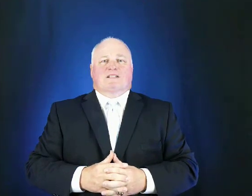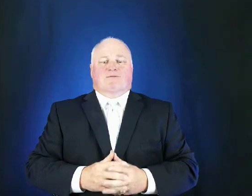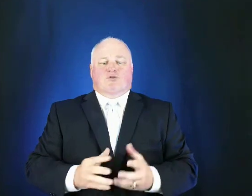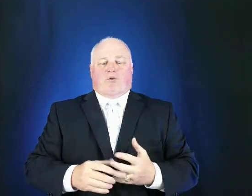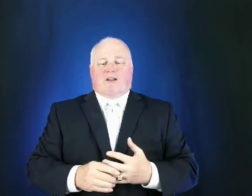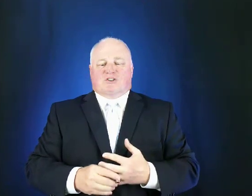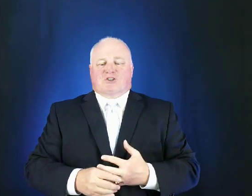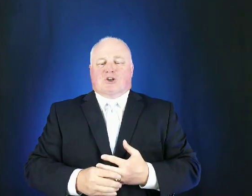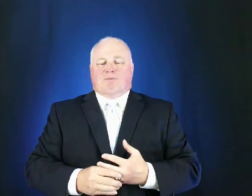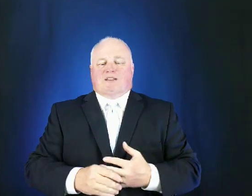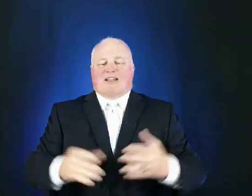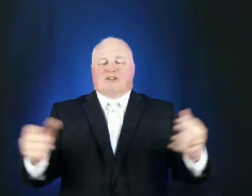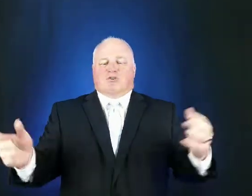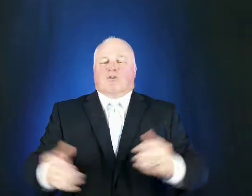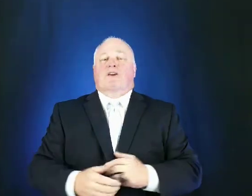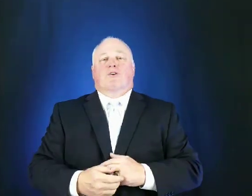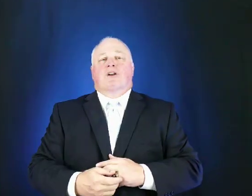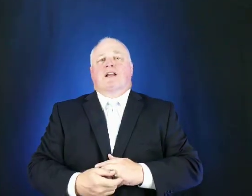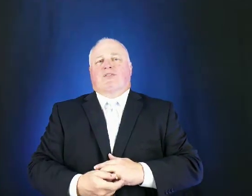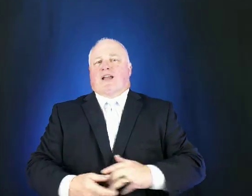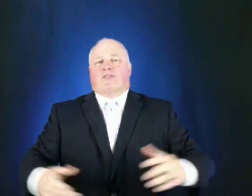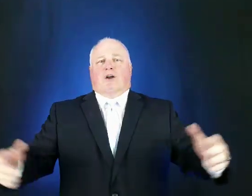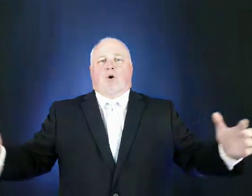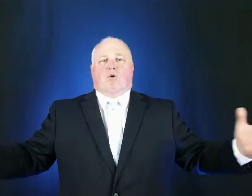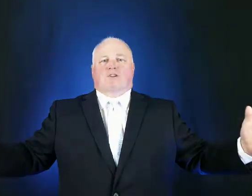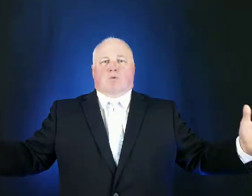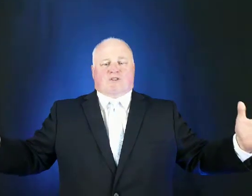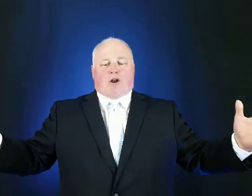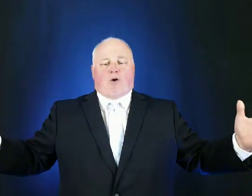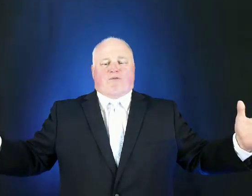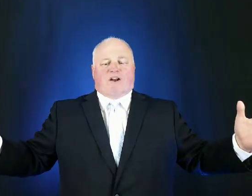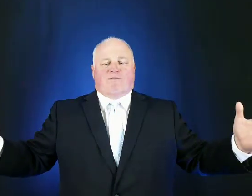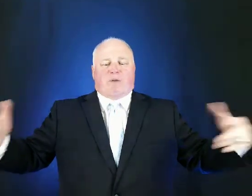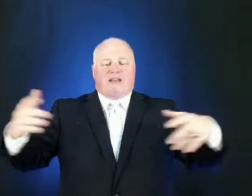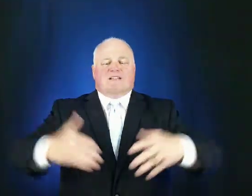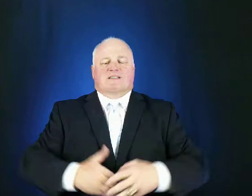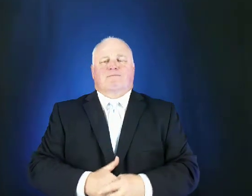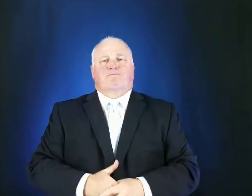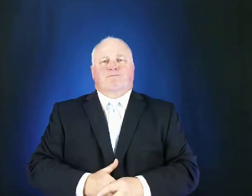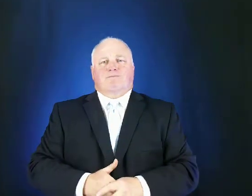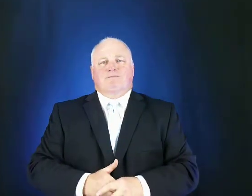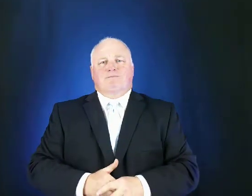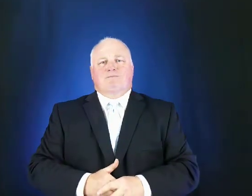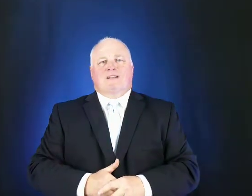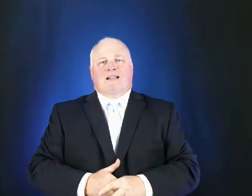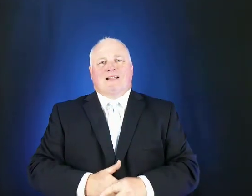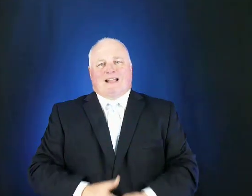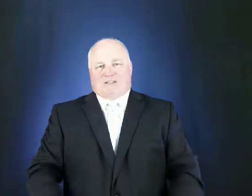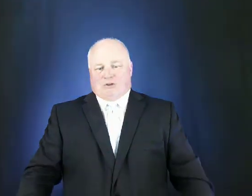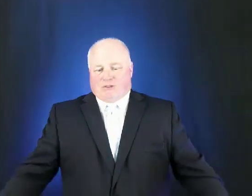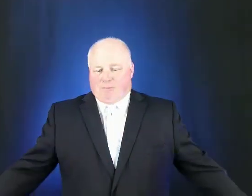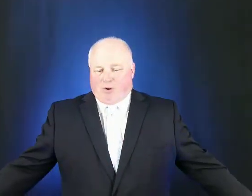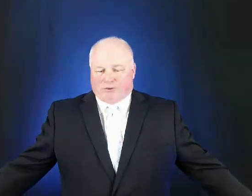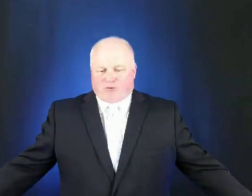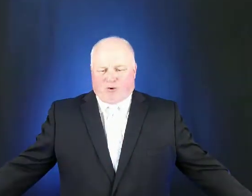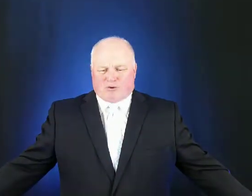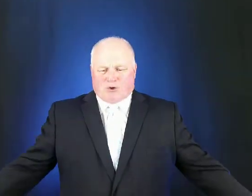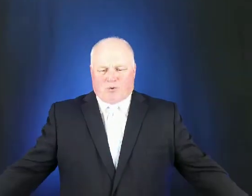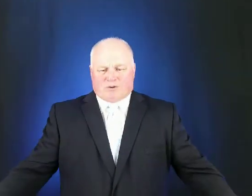of troy assumed that they surrendered that the horse was an offering of peace and so they brought the trojan horse